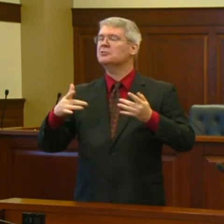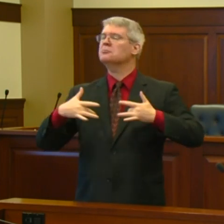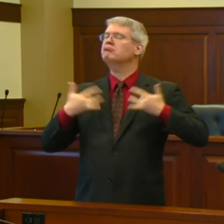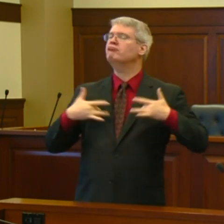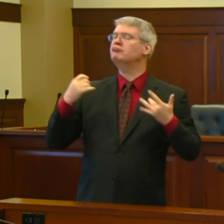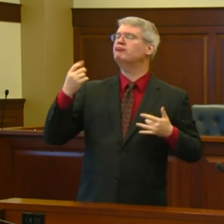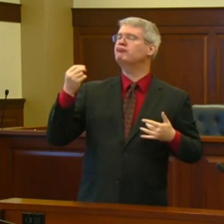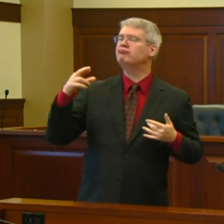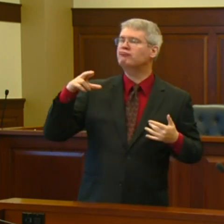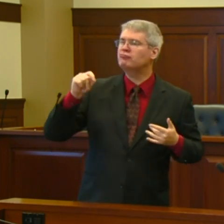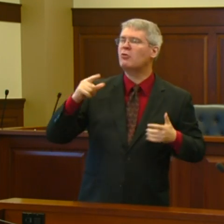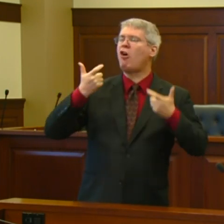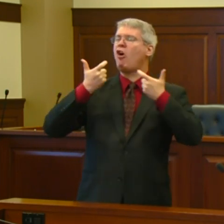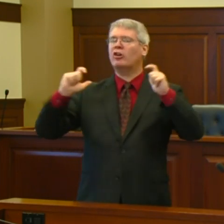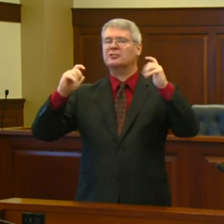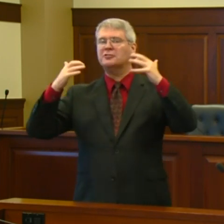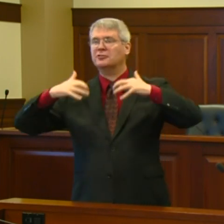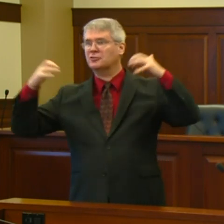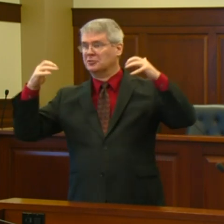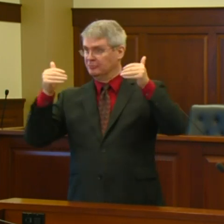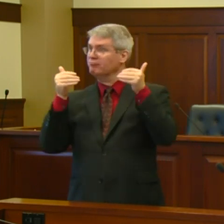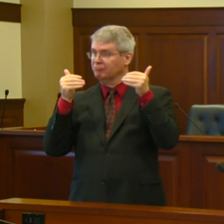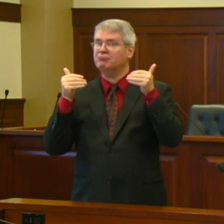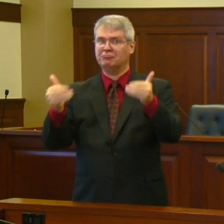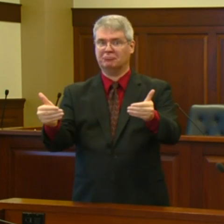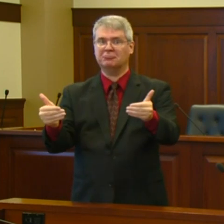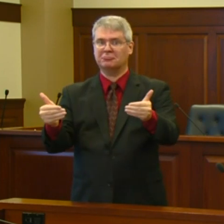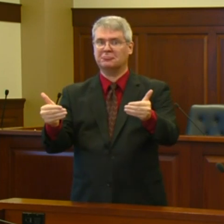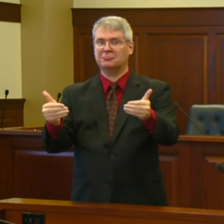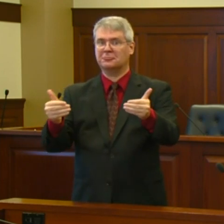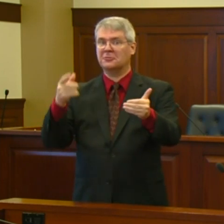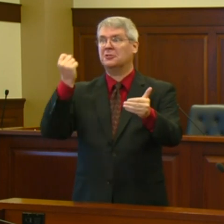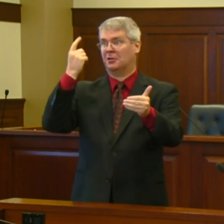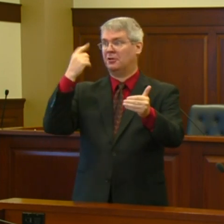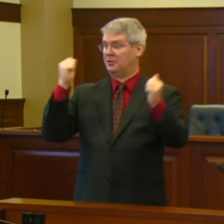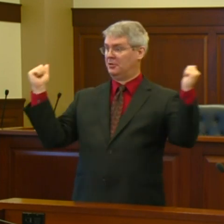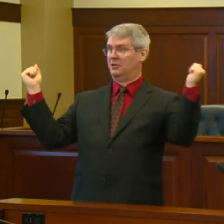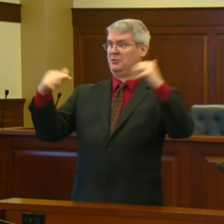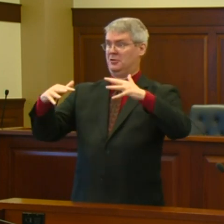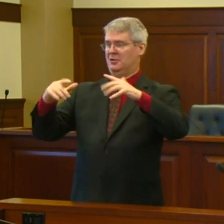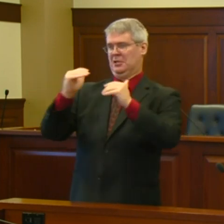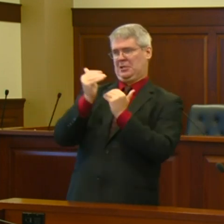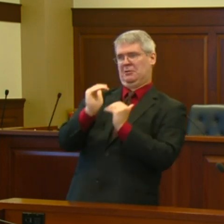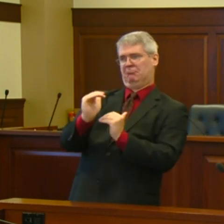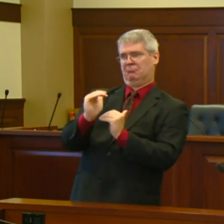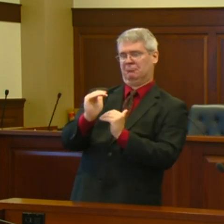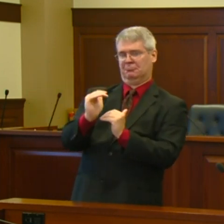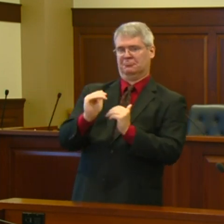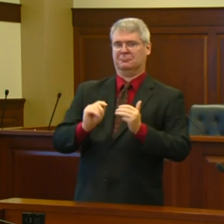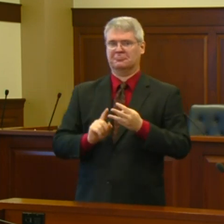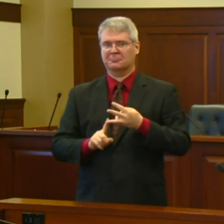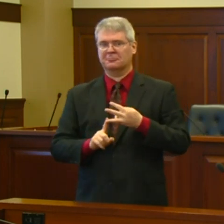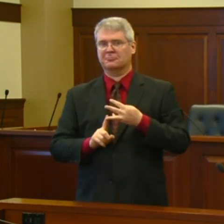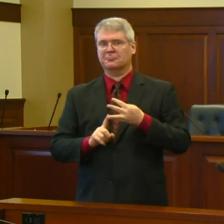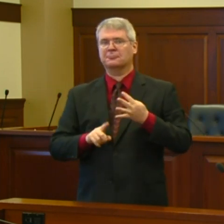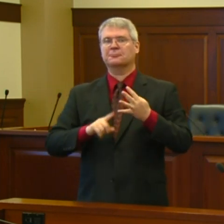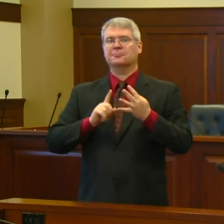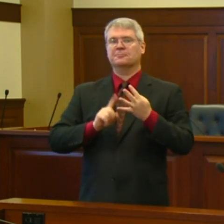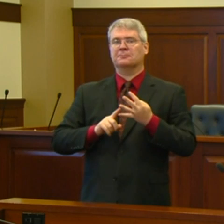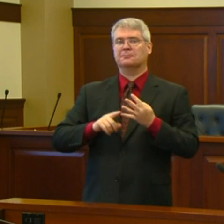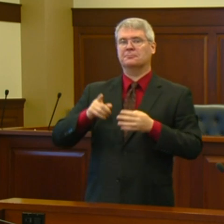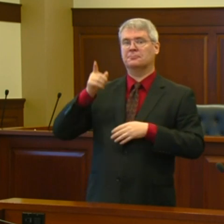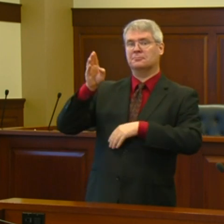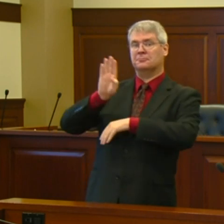distancing protocols. Employers can resume unrestricted staffing but